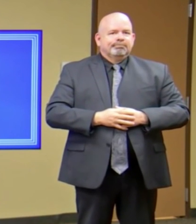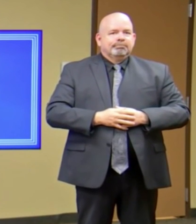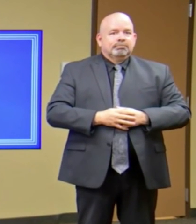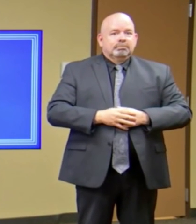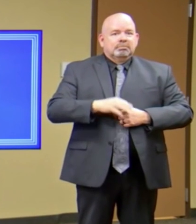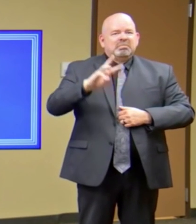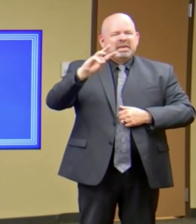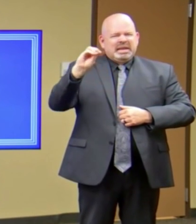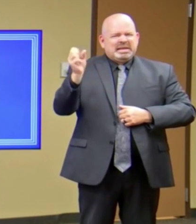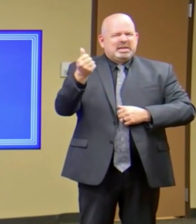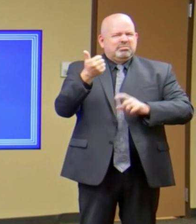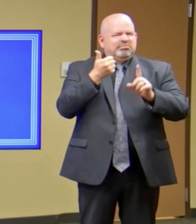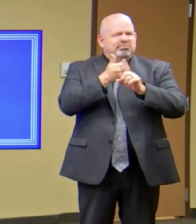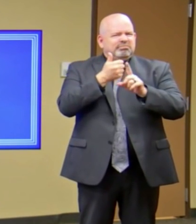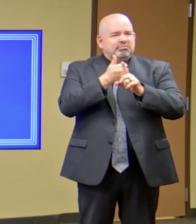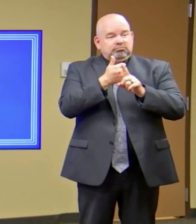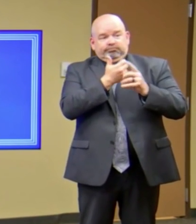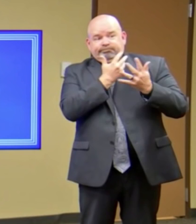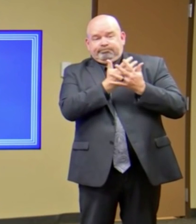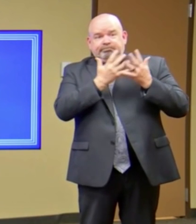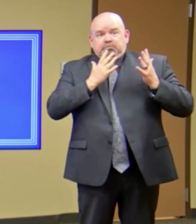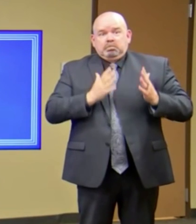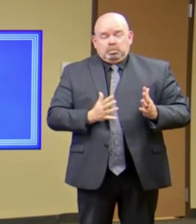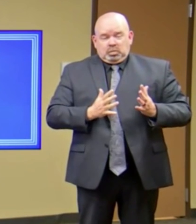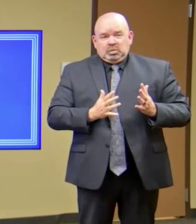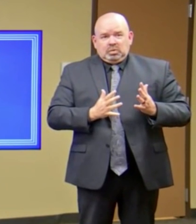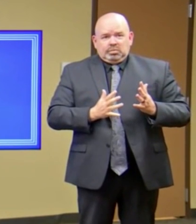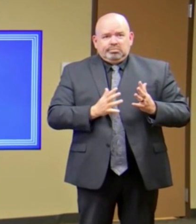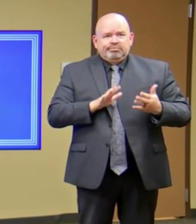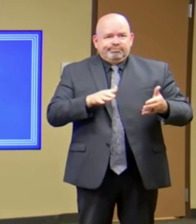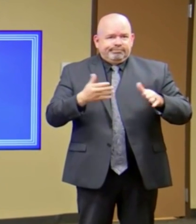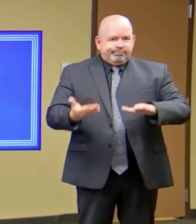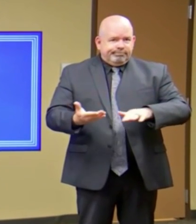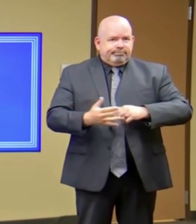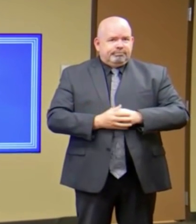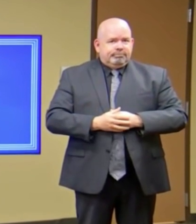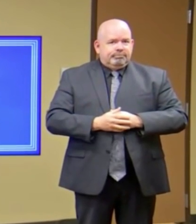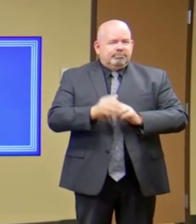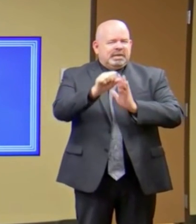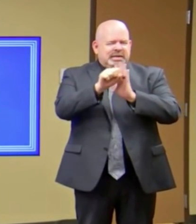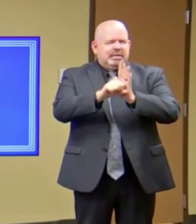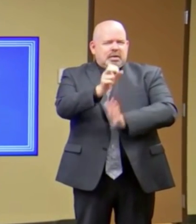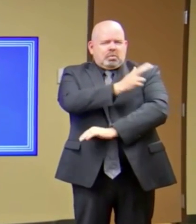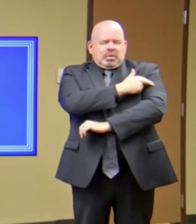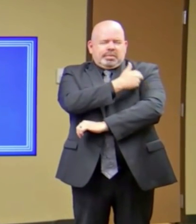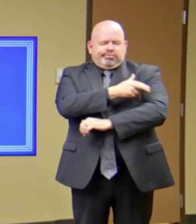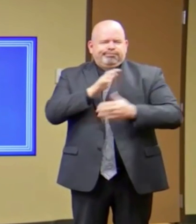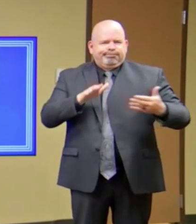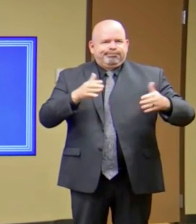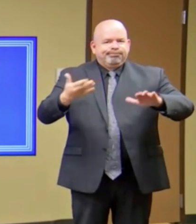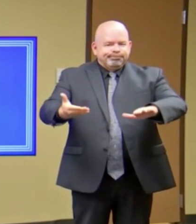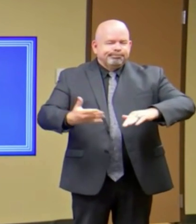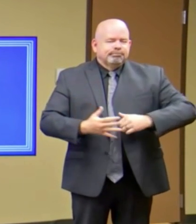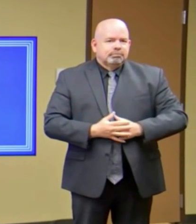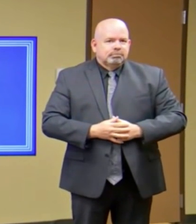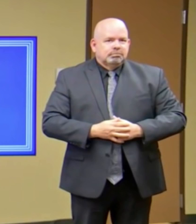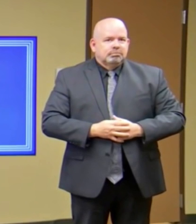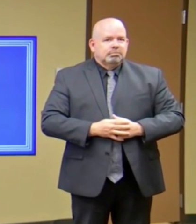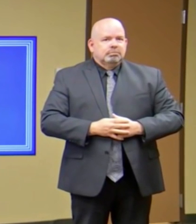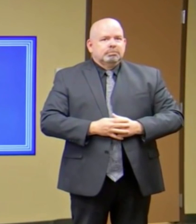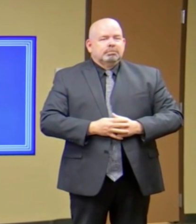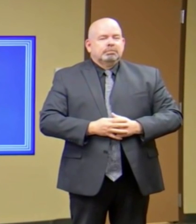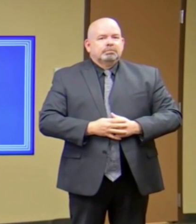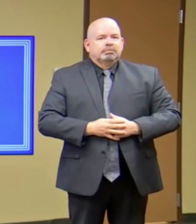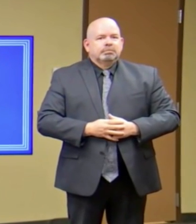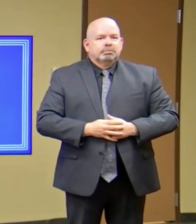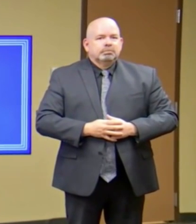inmate at a state correctional facility and had been hospitalized. A man in his 70s who was a resident